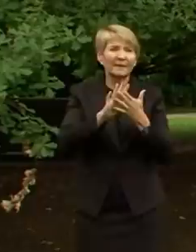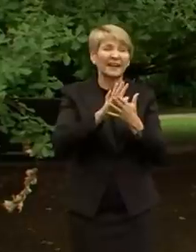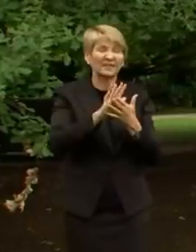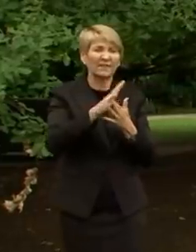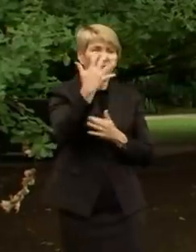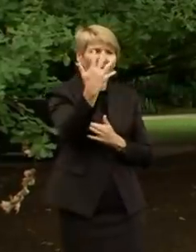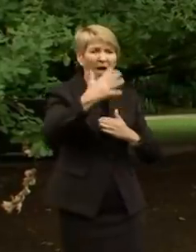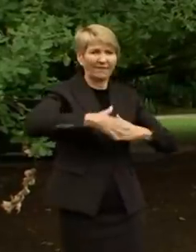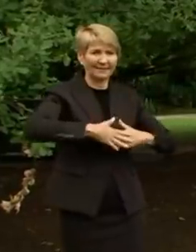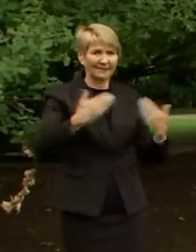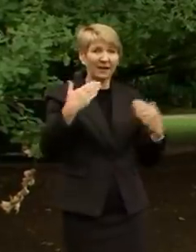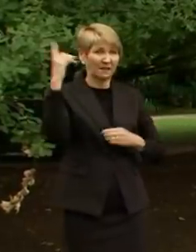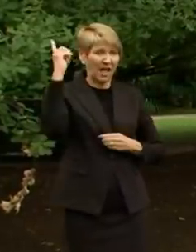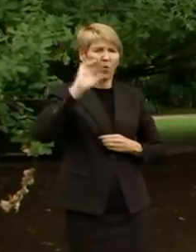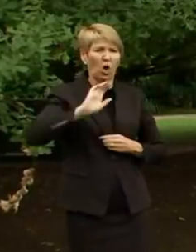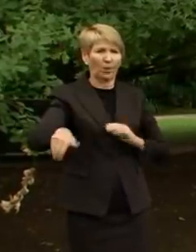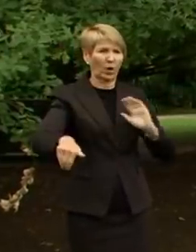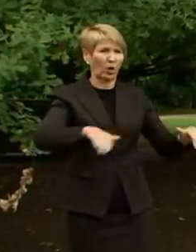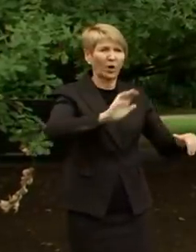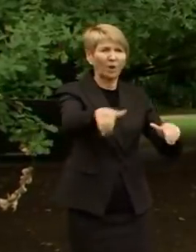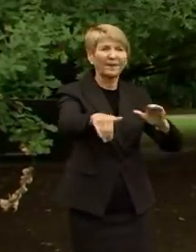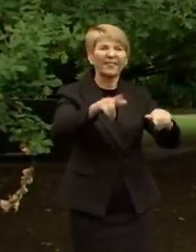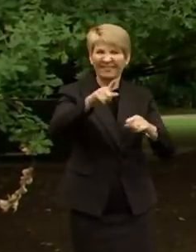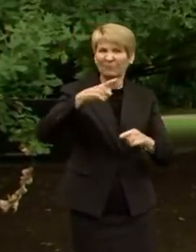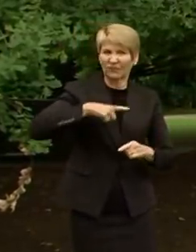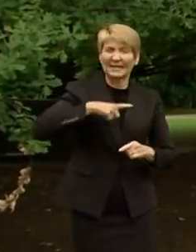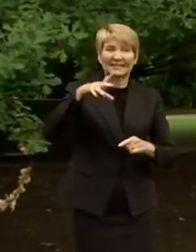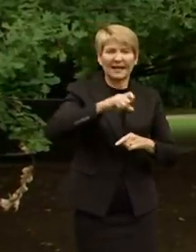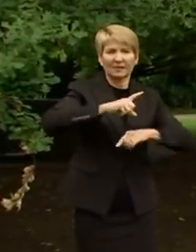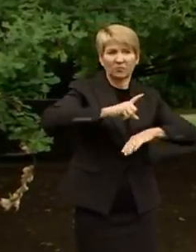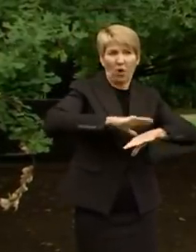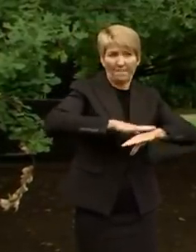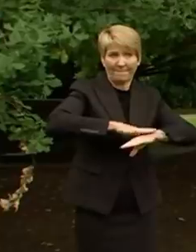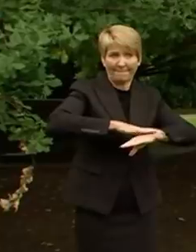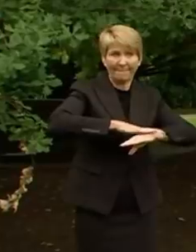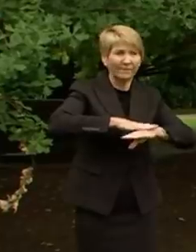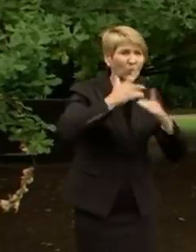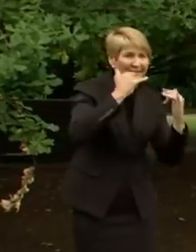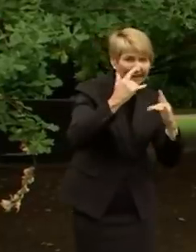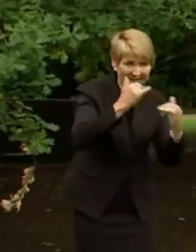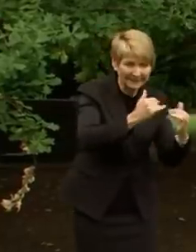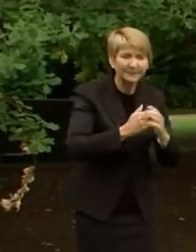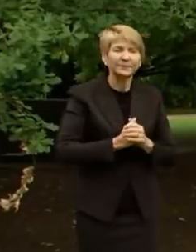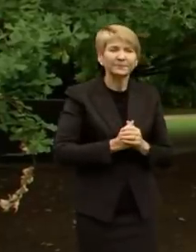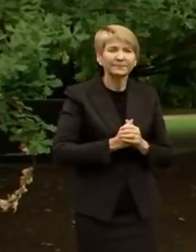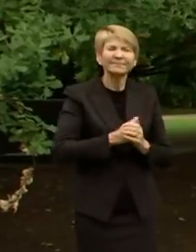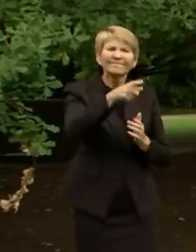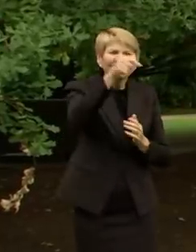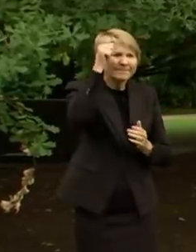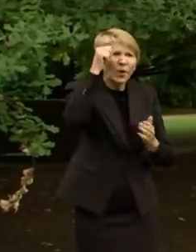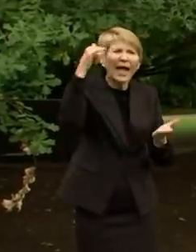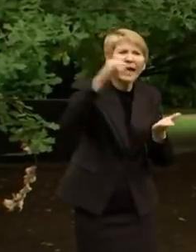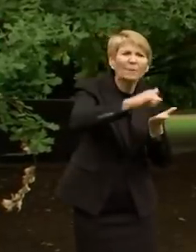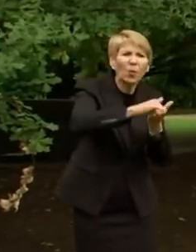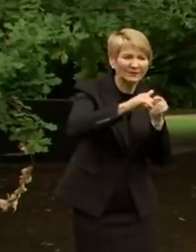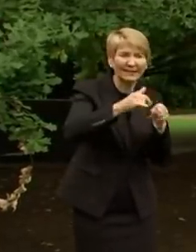circuit breaker, not three or any other shorter period of time. In relation to Brunetti's, I'm very pleased to be able to say that 11